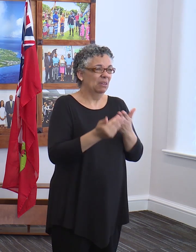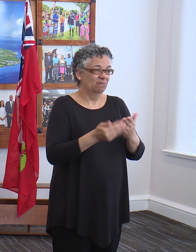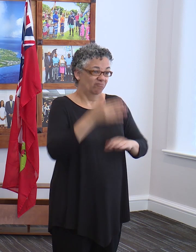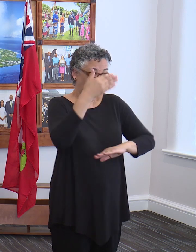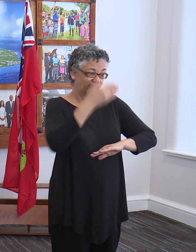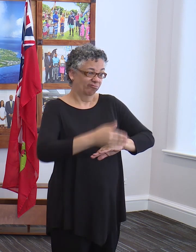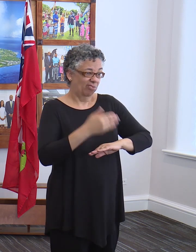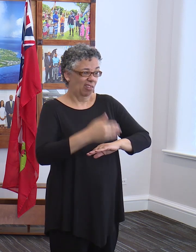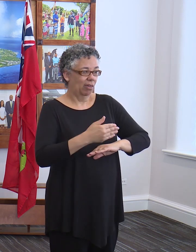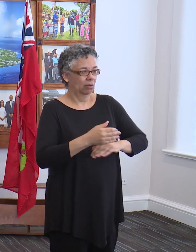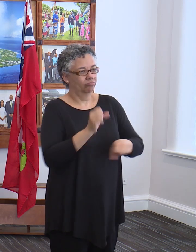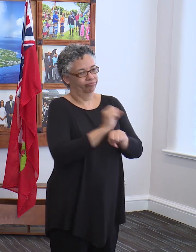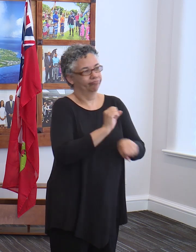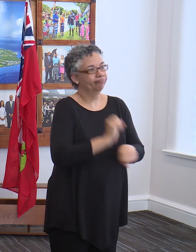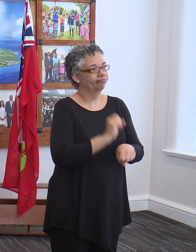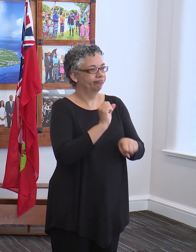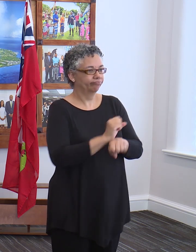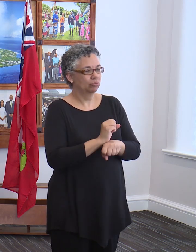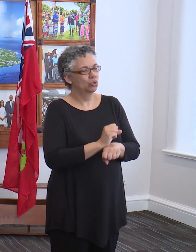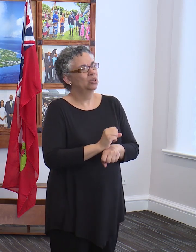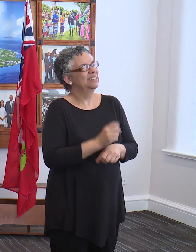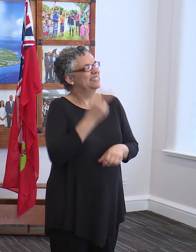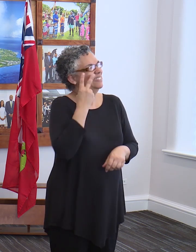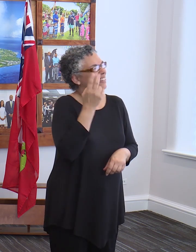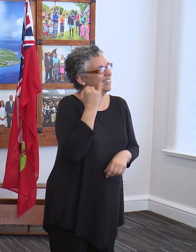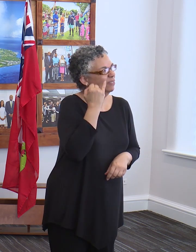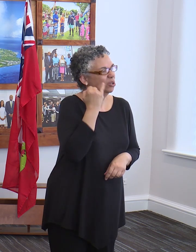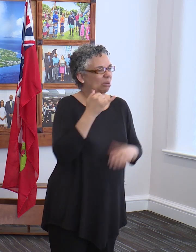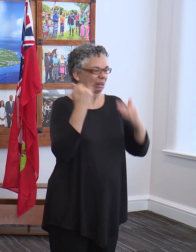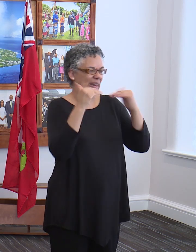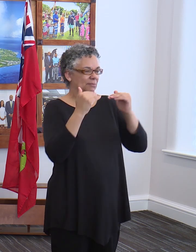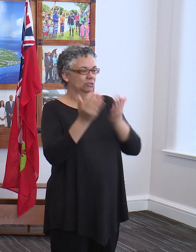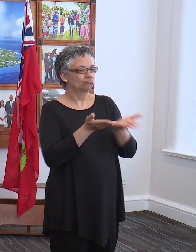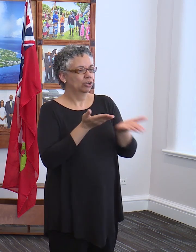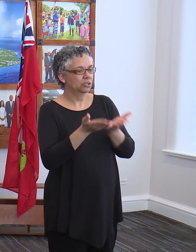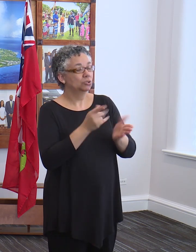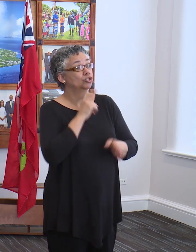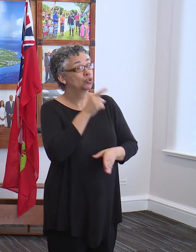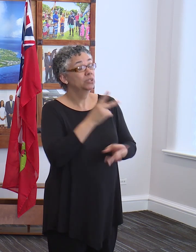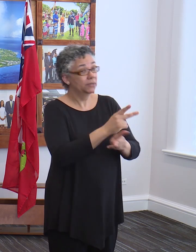workers to see if we can provide limited services to make sure that those are handled.